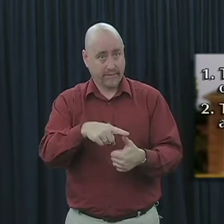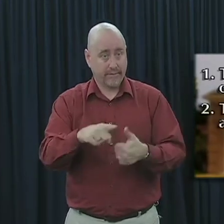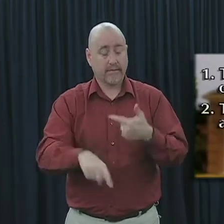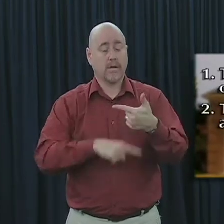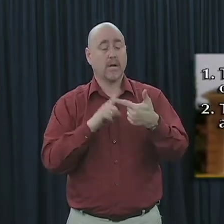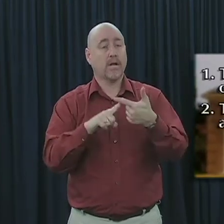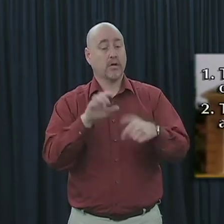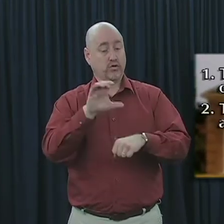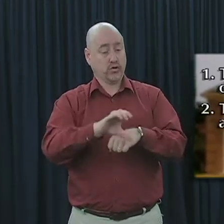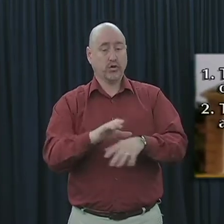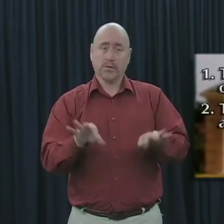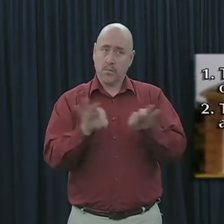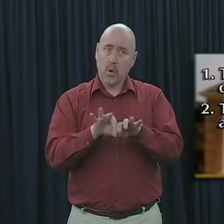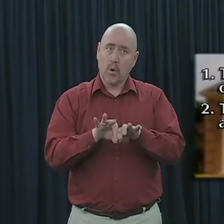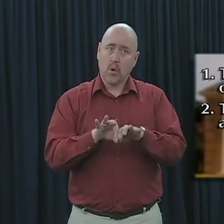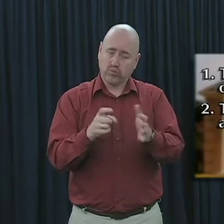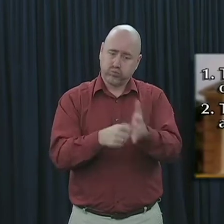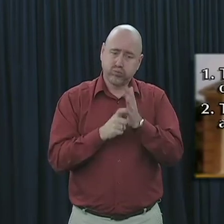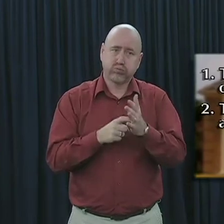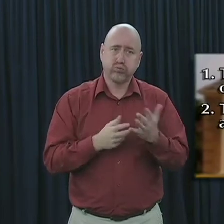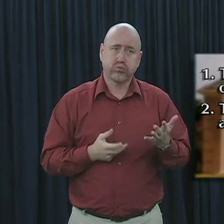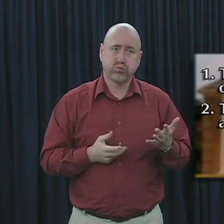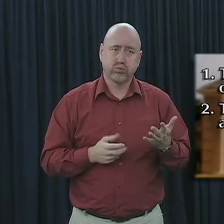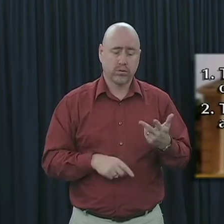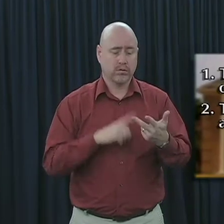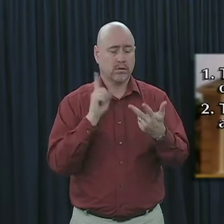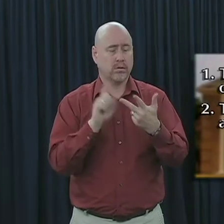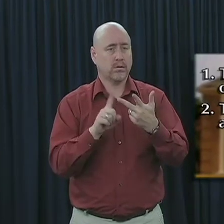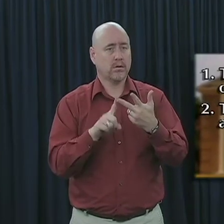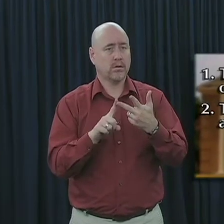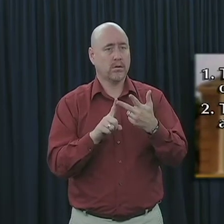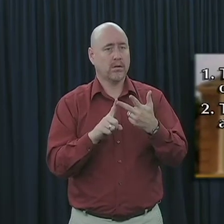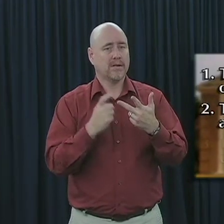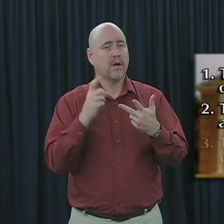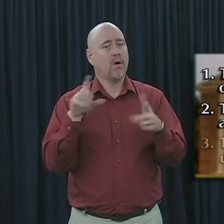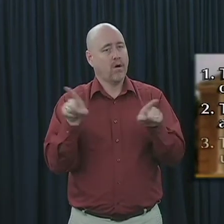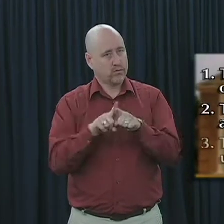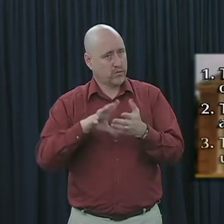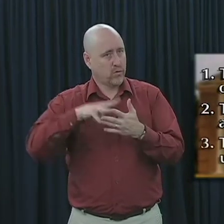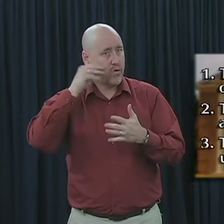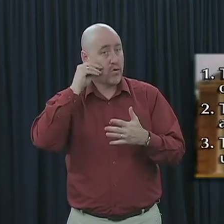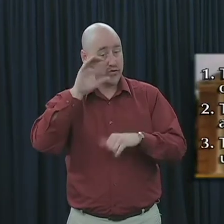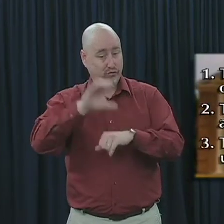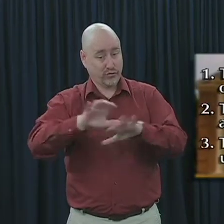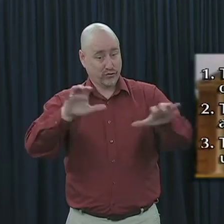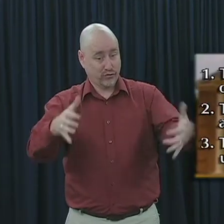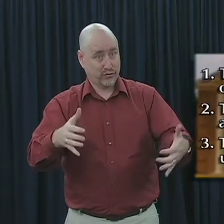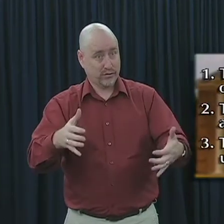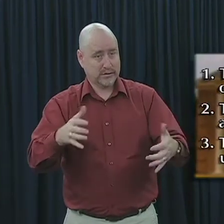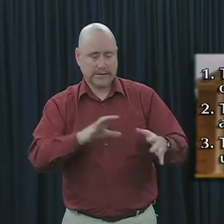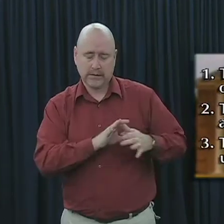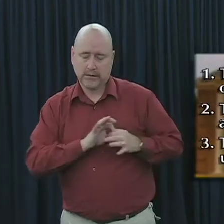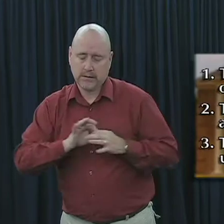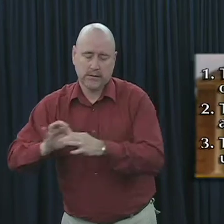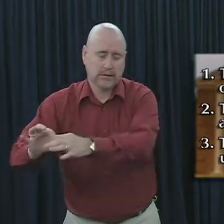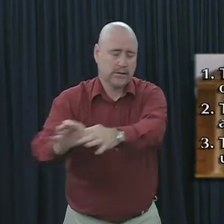number two, the church is important, essential, and necessary, we have also learned that the church must be